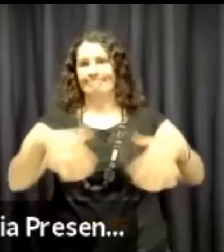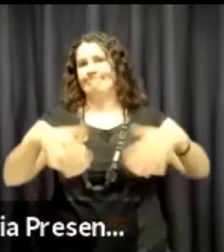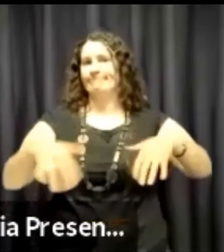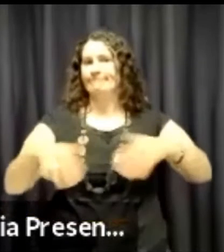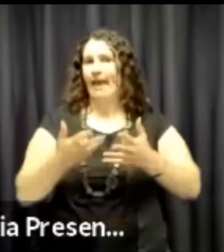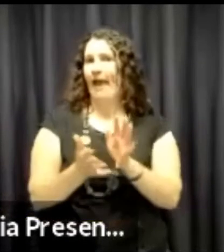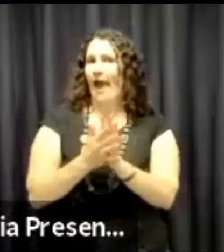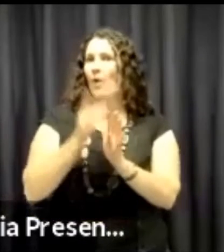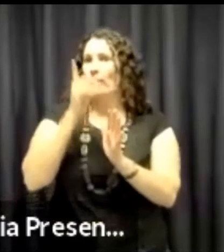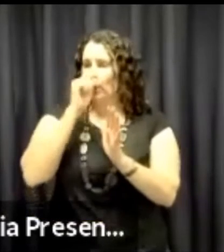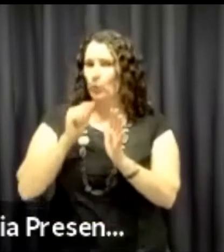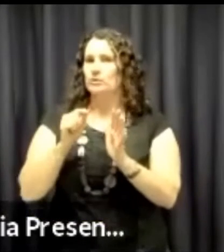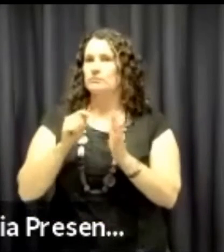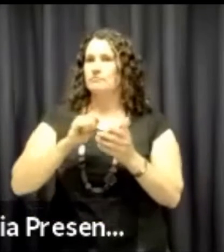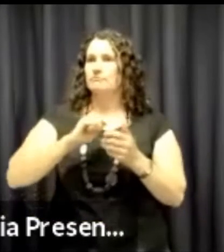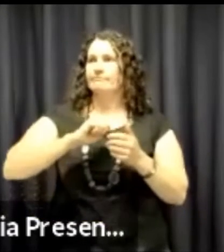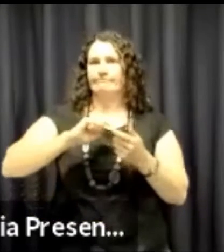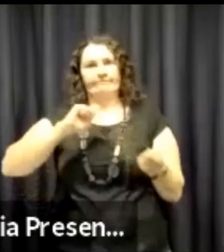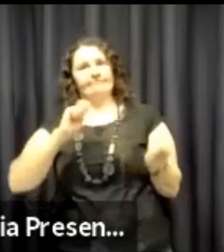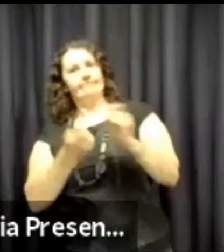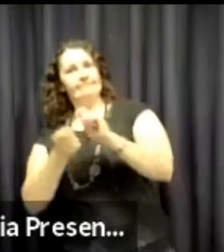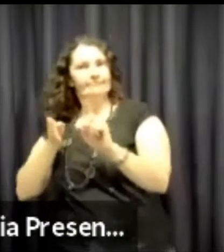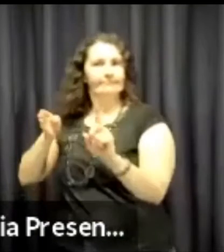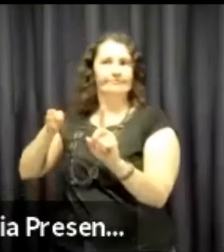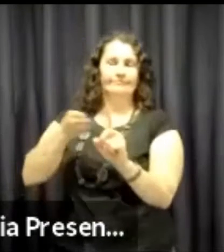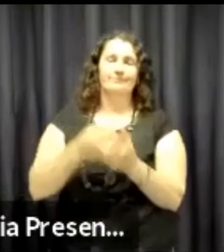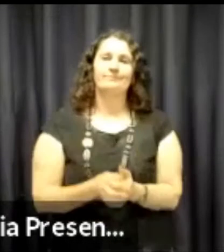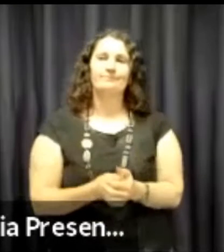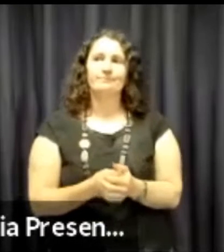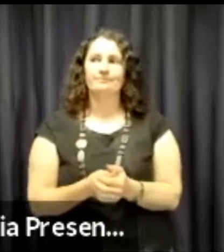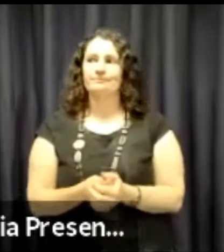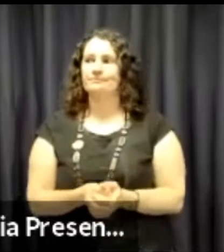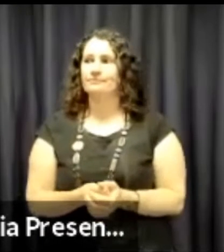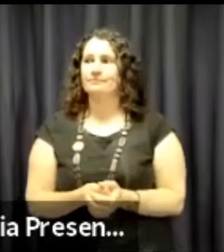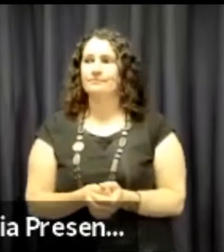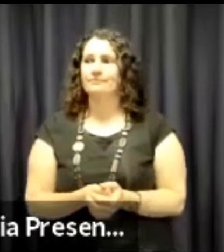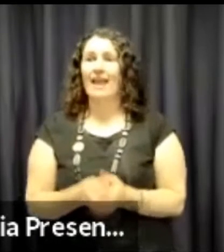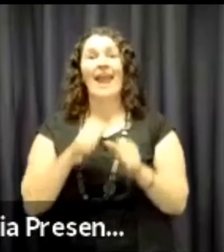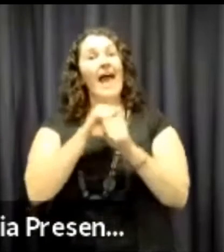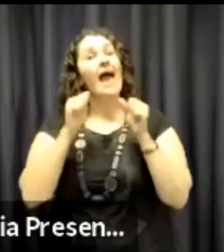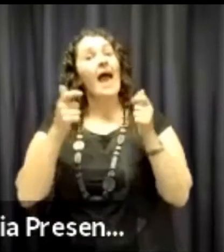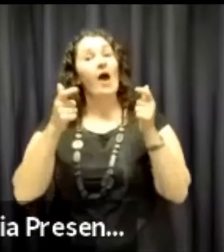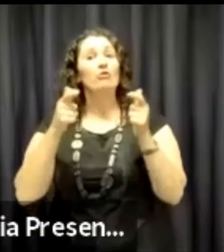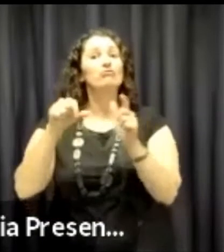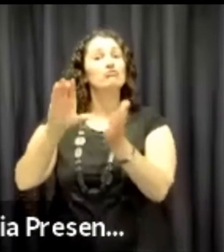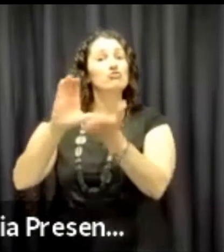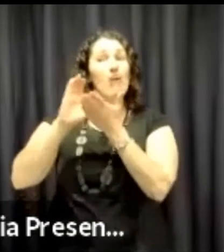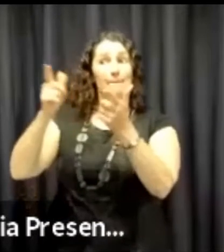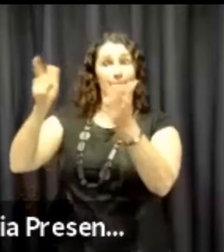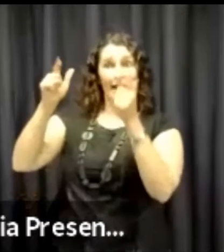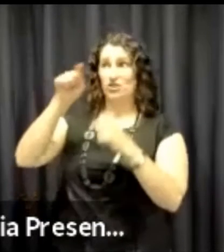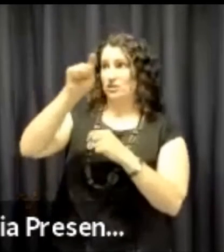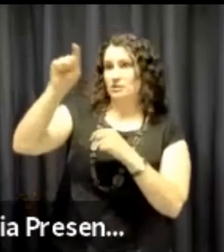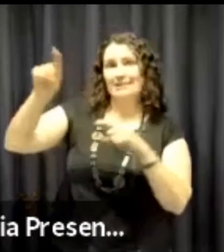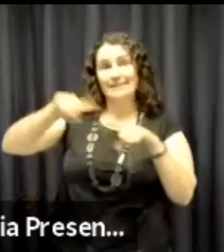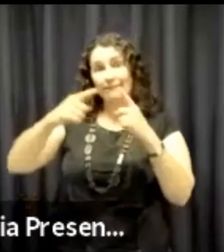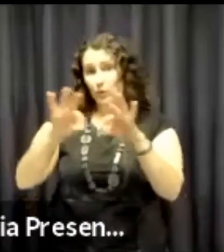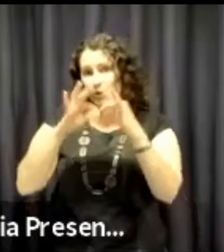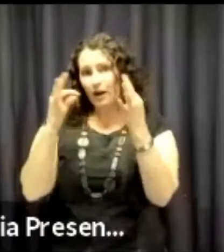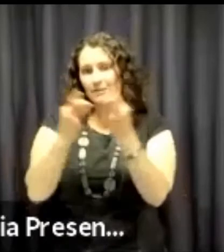normal environment. So it is a testament to how we can actually pivot and work within the parameters that we live